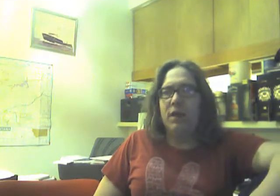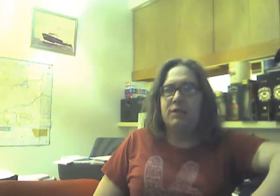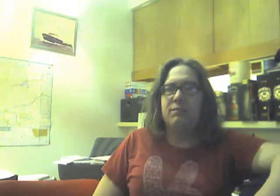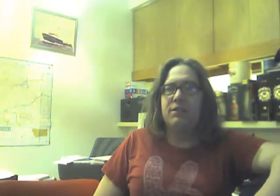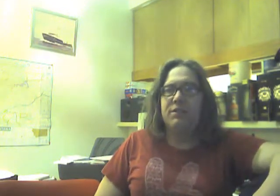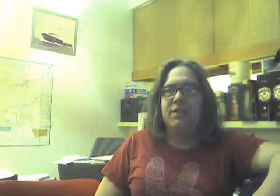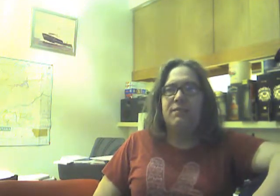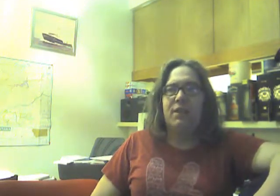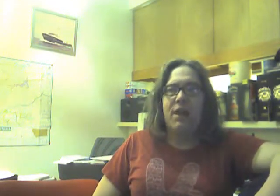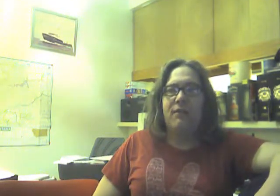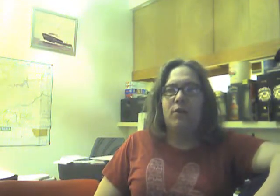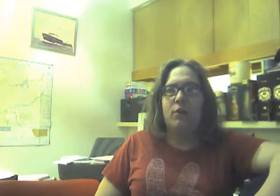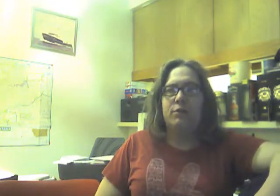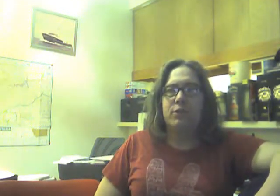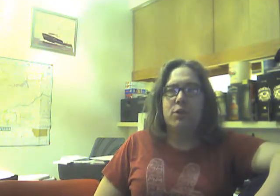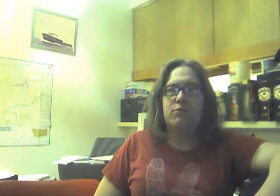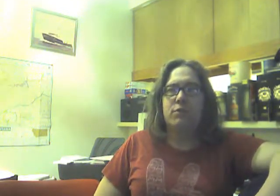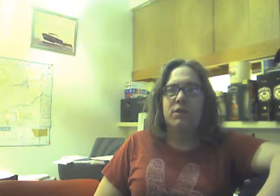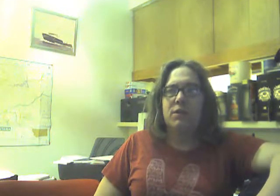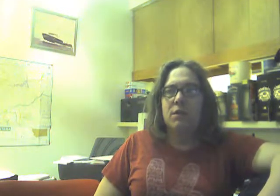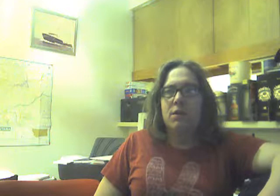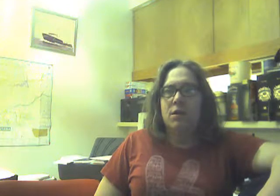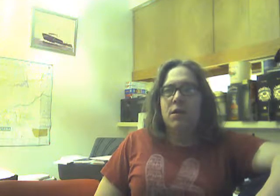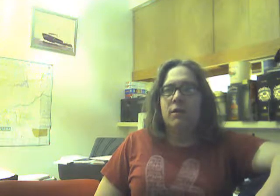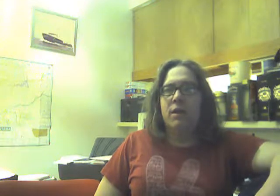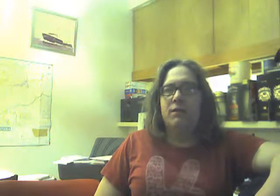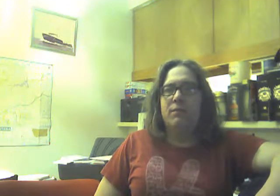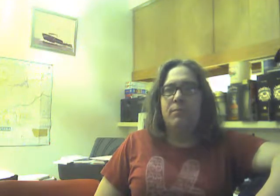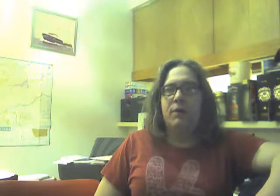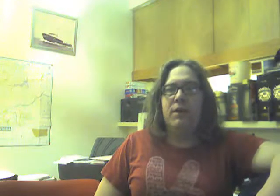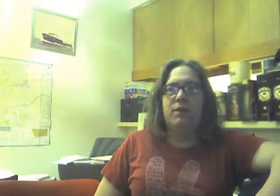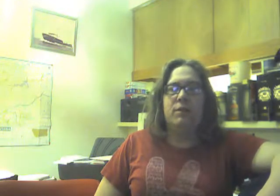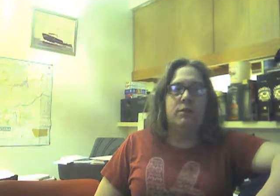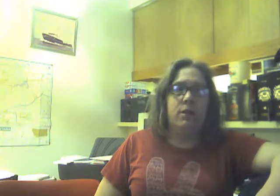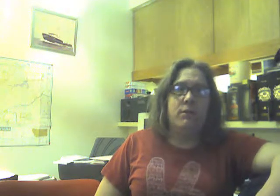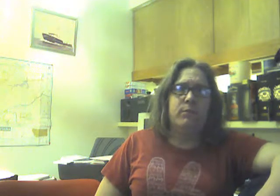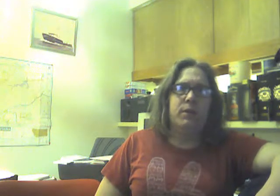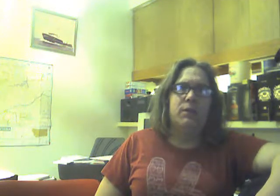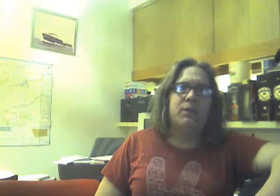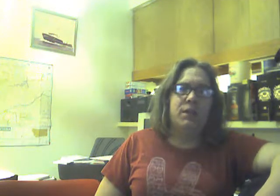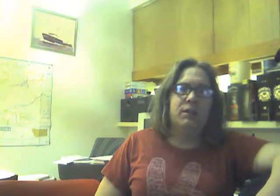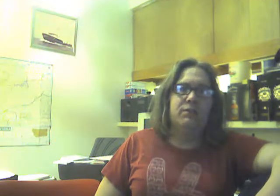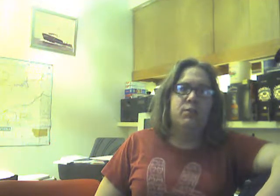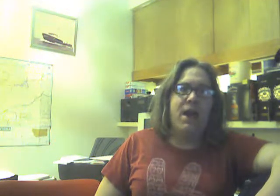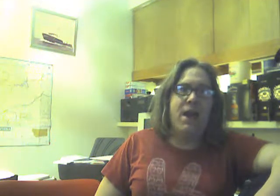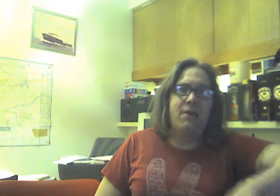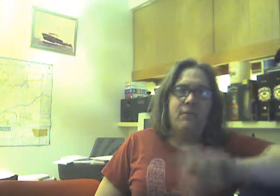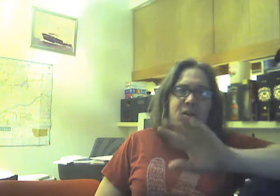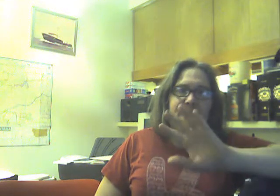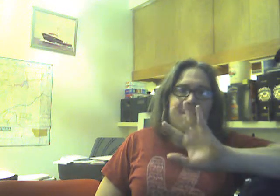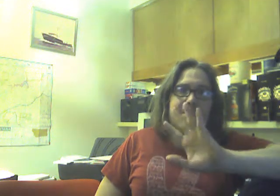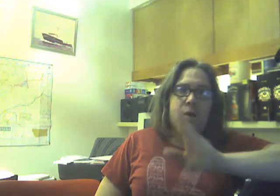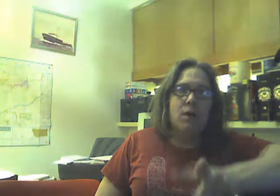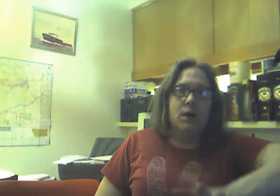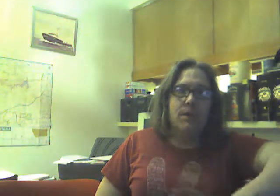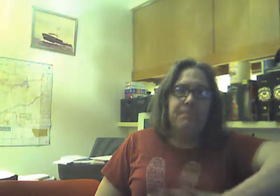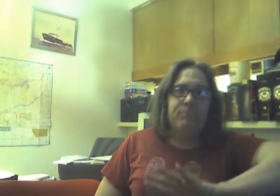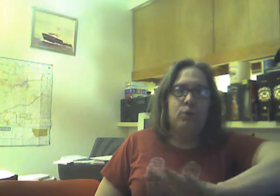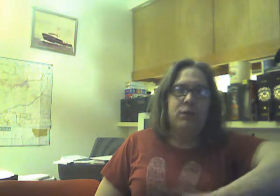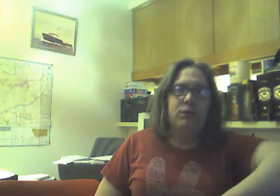like them deceiving and having all the surgeries and then complaining to the government needing to have, um, what do you